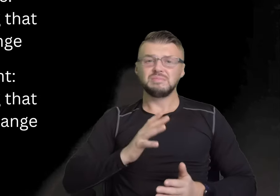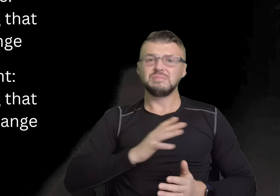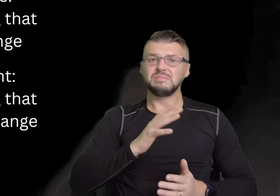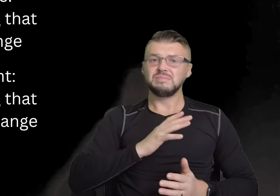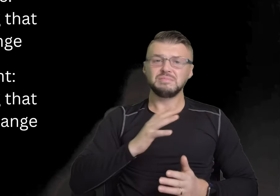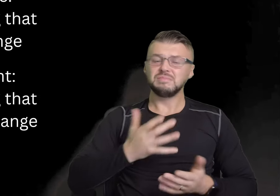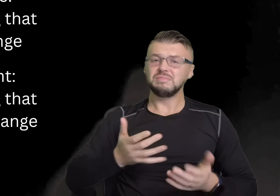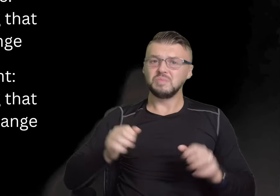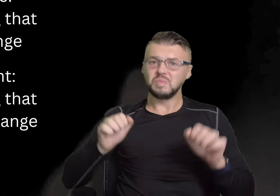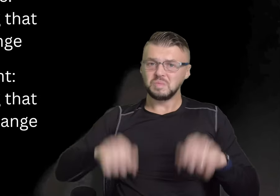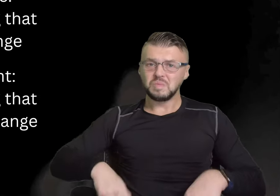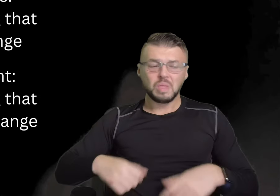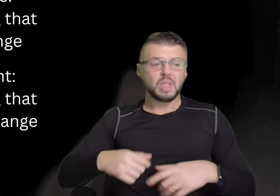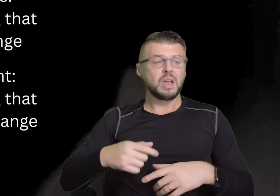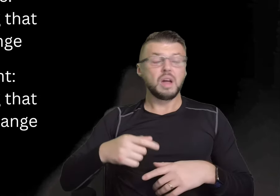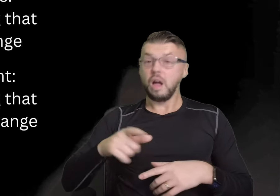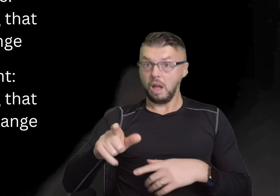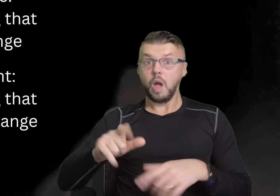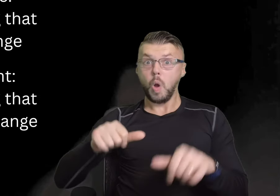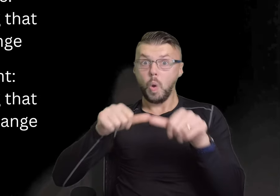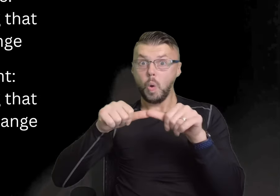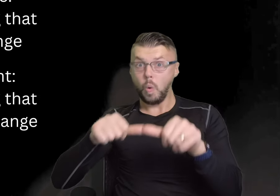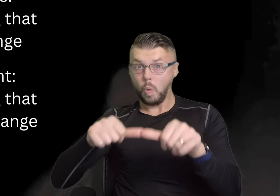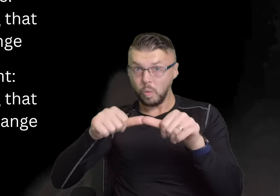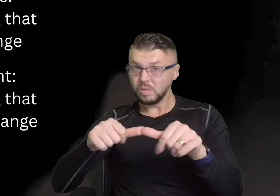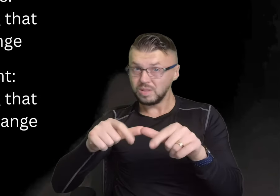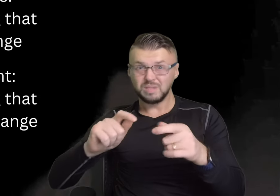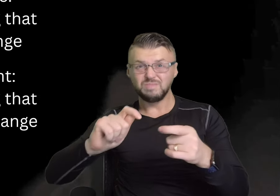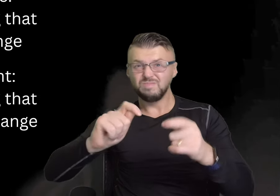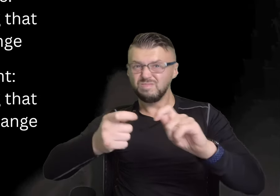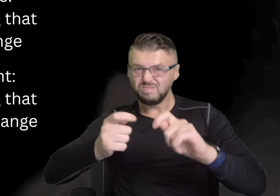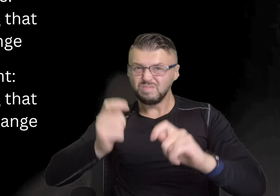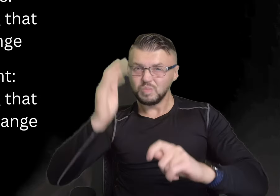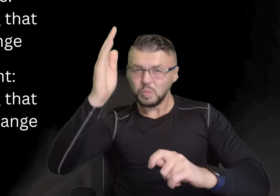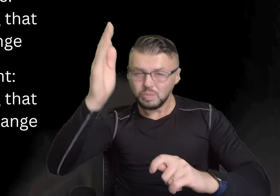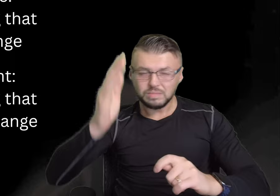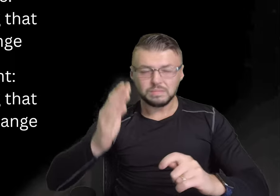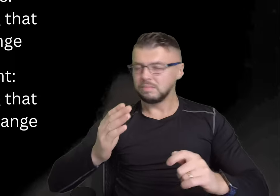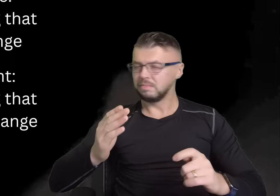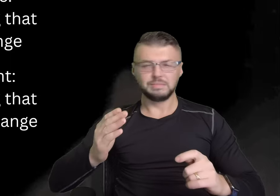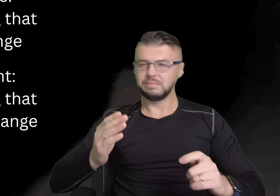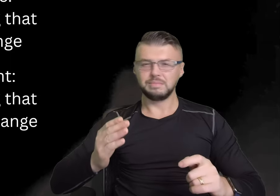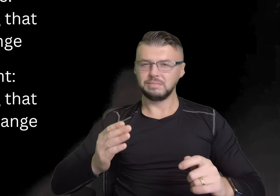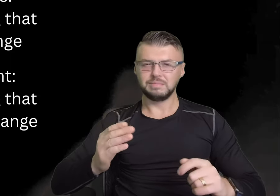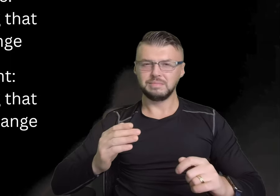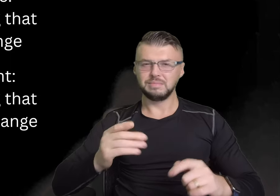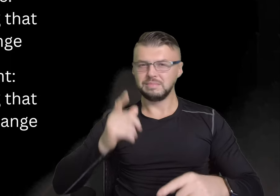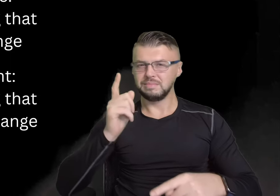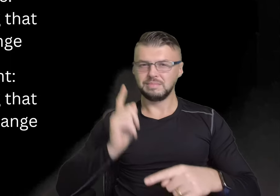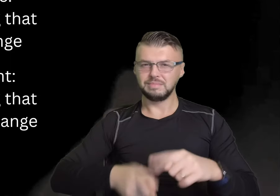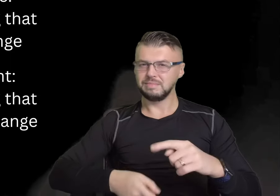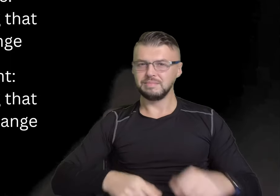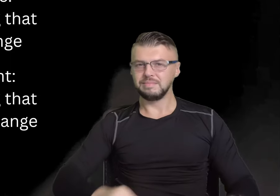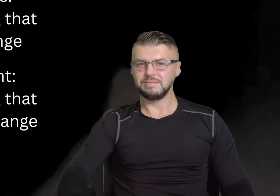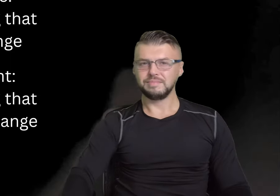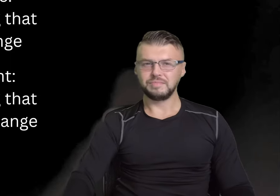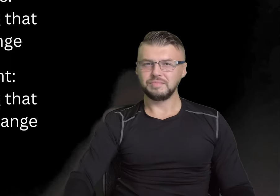change, the value of the variable can change many, many times but the constant cannot be changed in the programming.